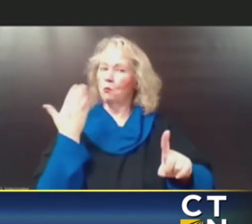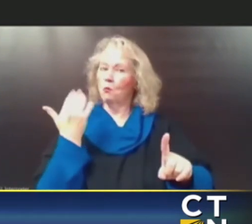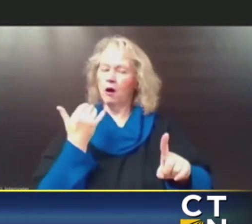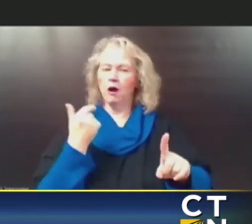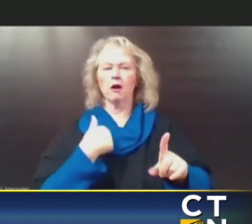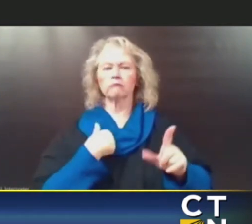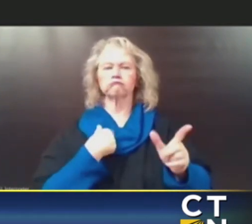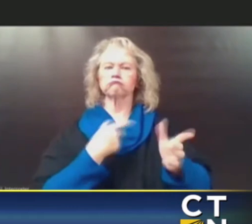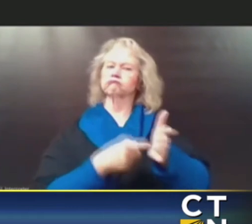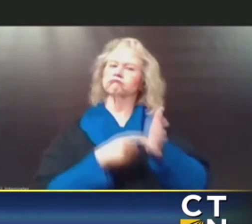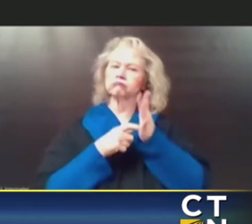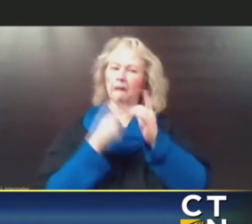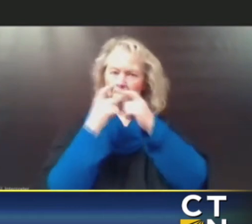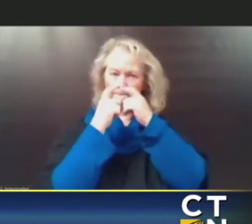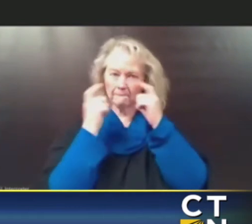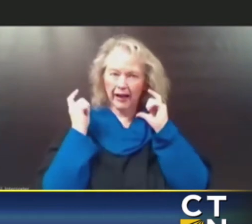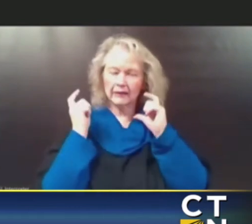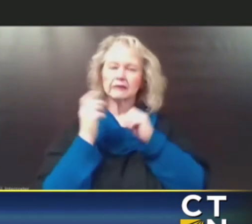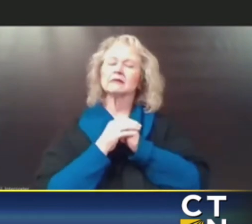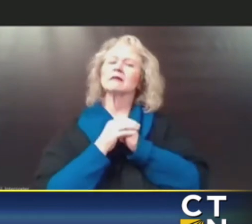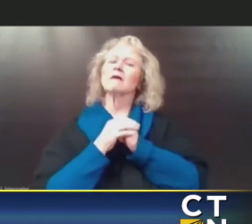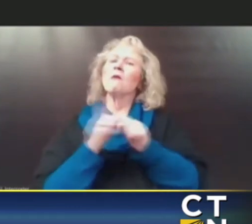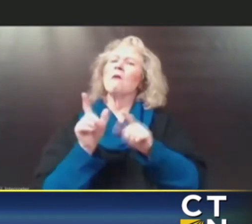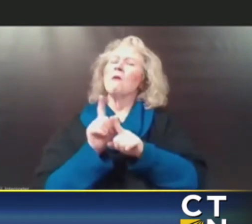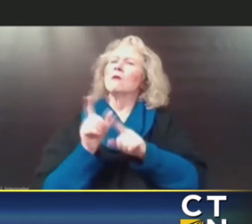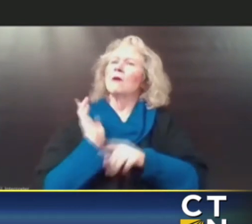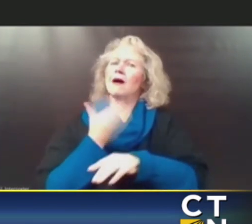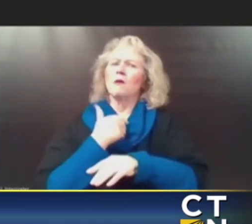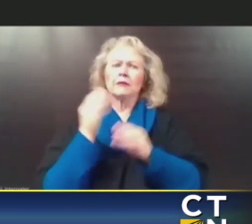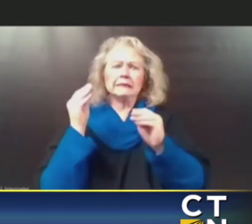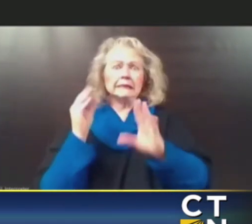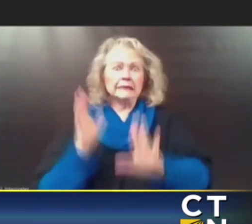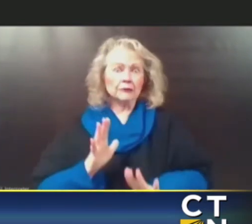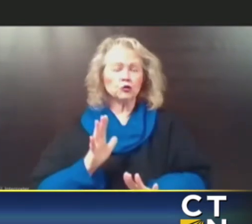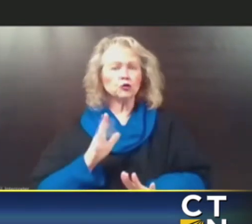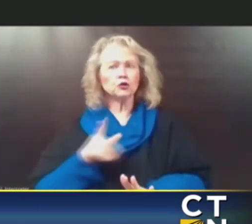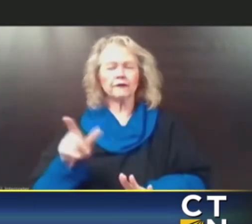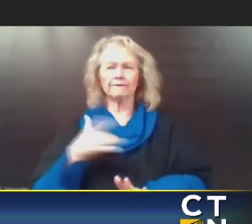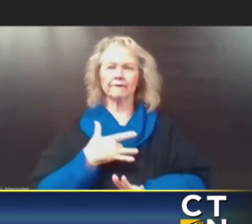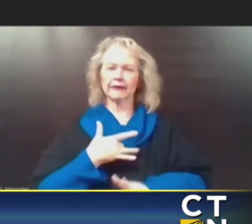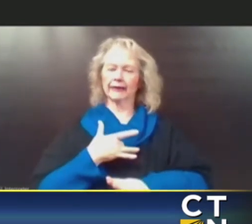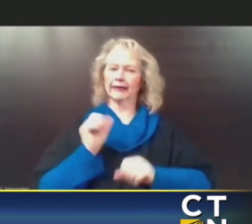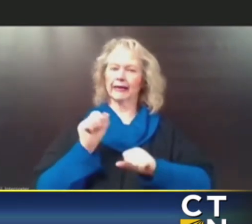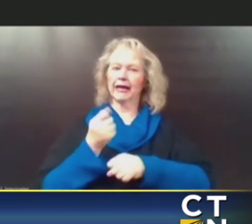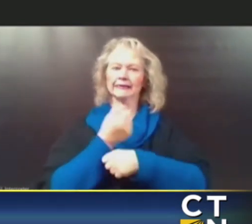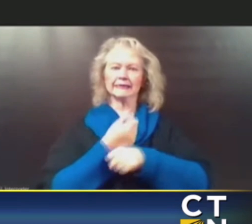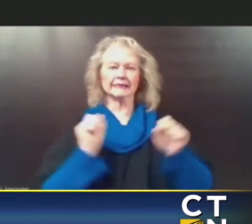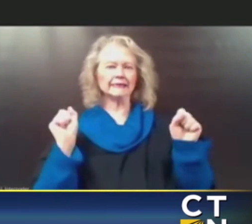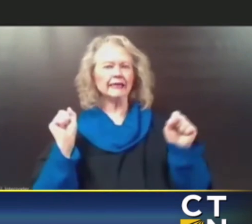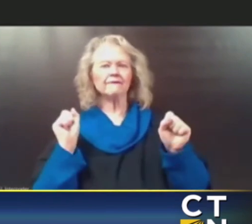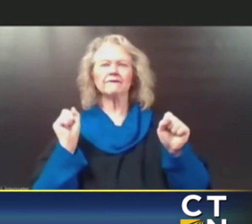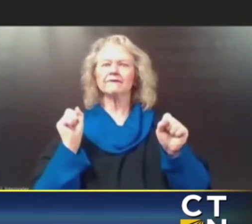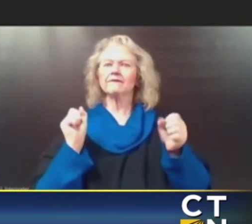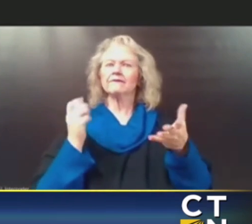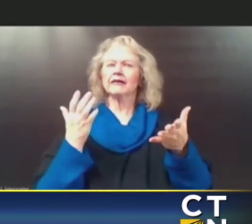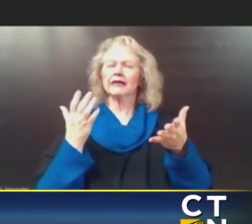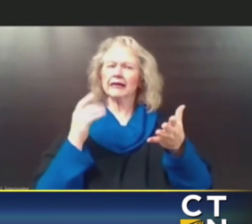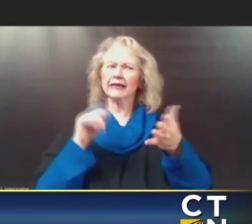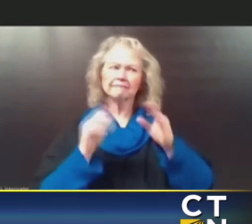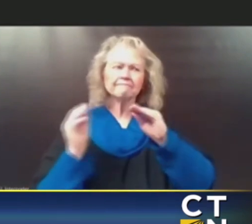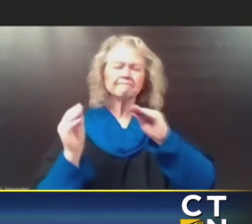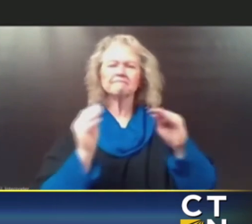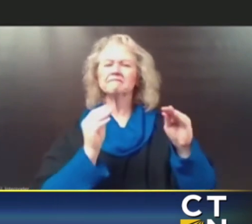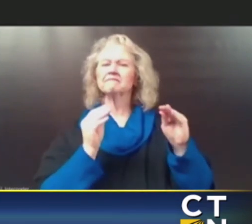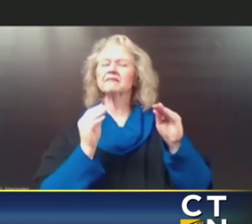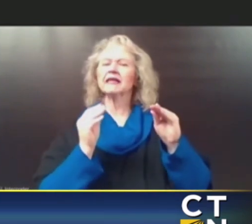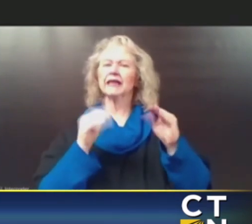place. And that also gave our teachers the confidence that they could teach safely in the school gave our educators that confidence that they